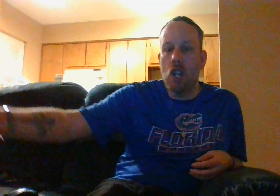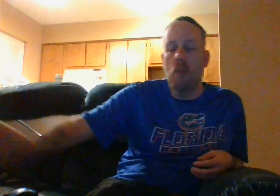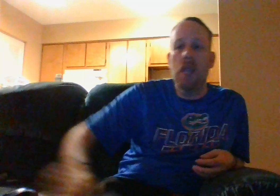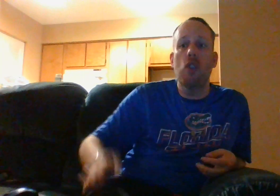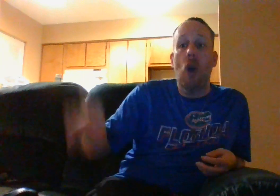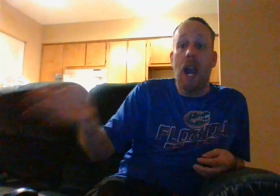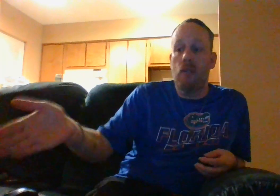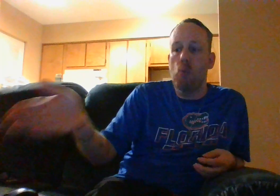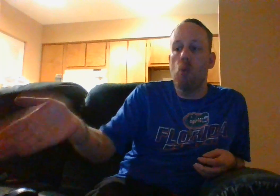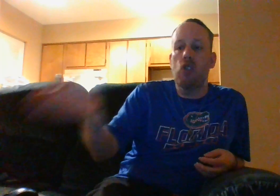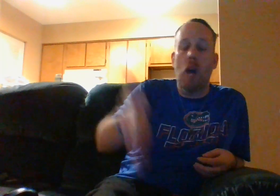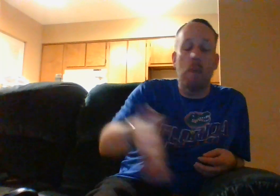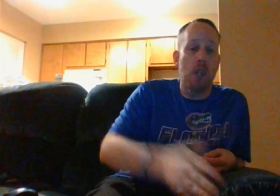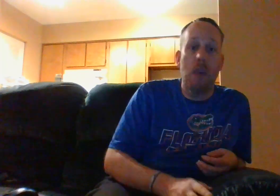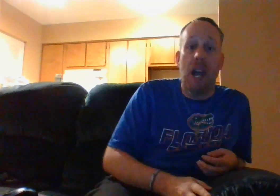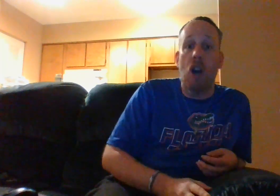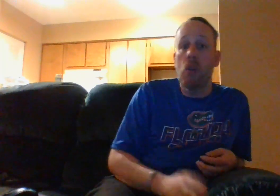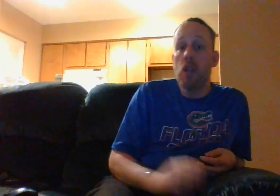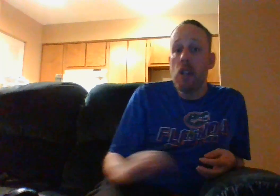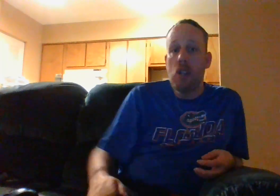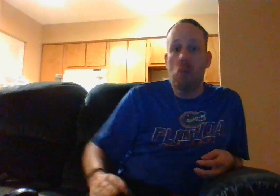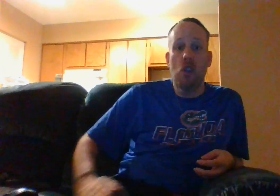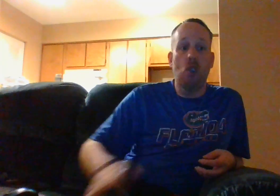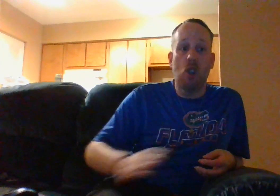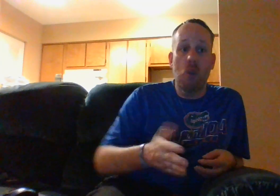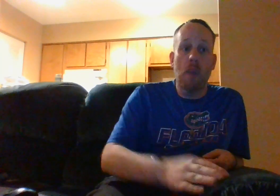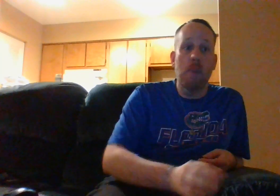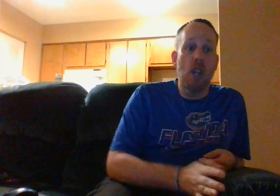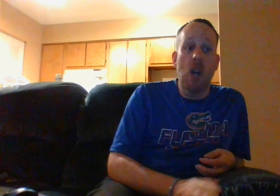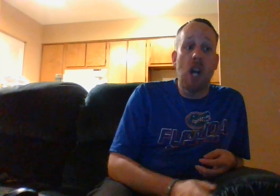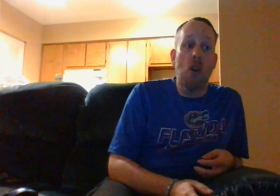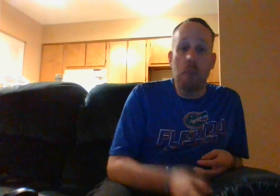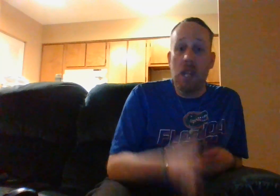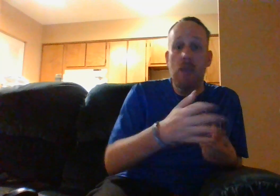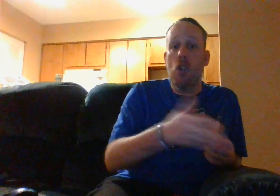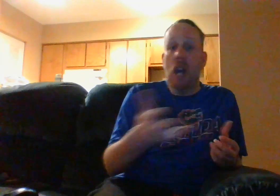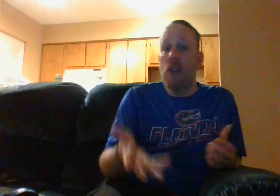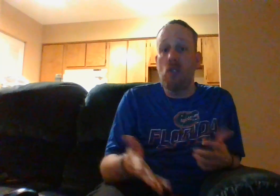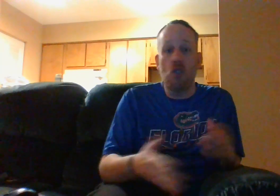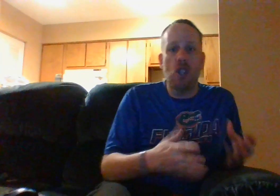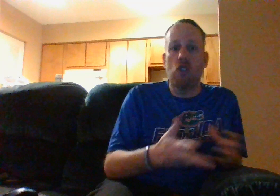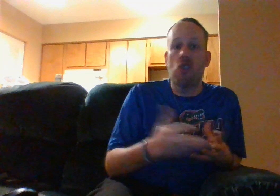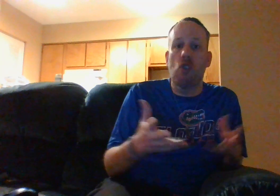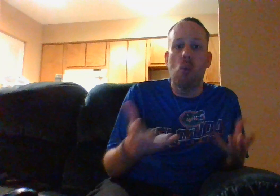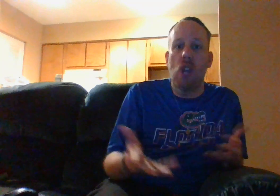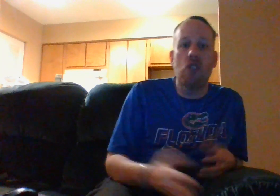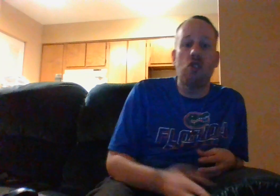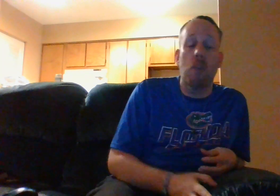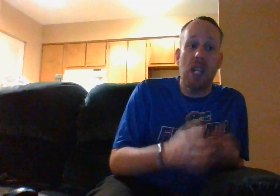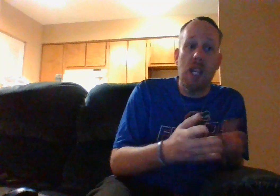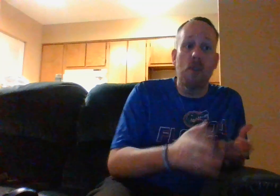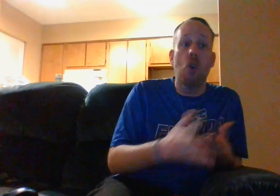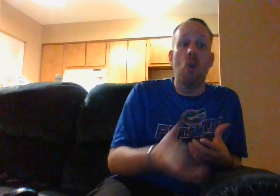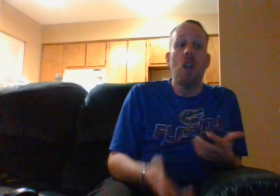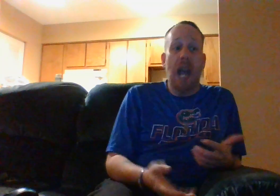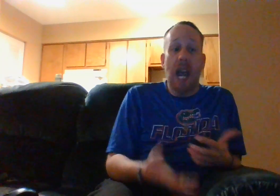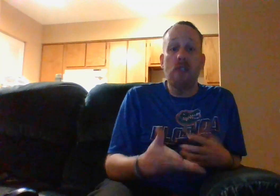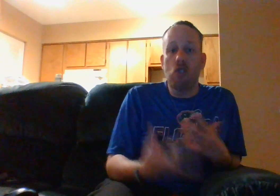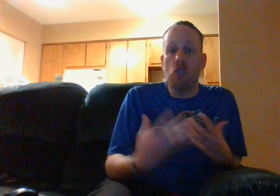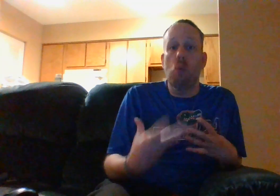to him even though afron was helping him out was was helping them out but even though afro and shen just don't like each other but even though after just